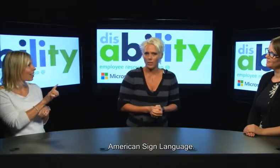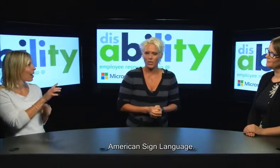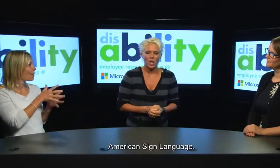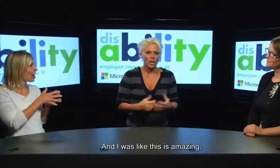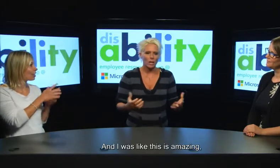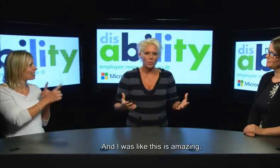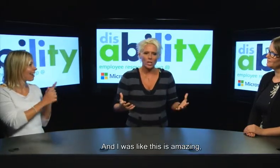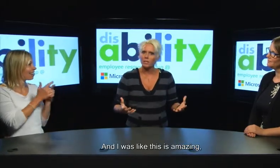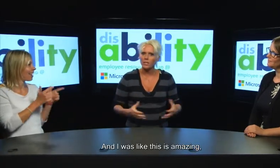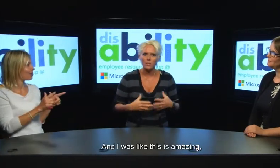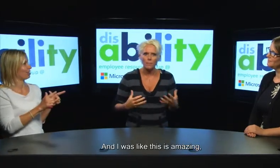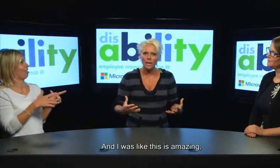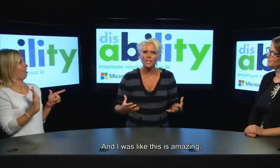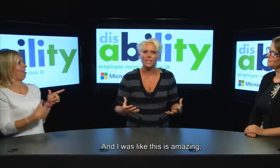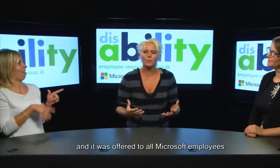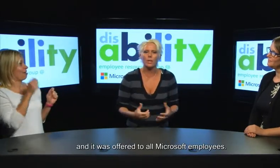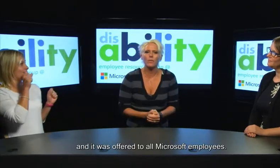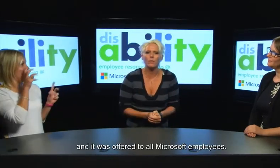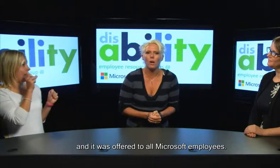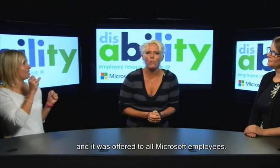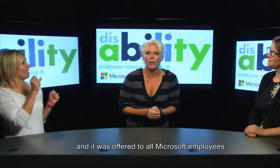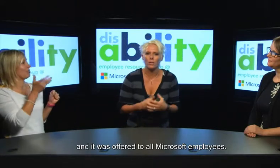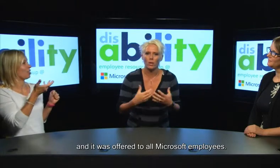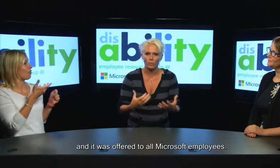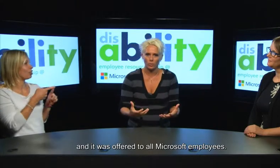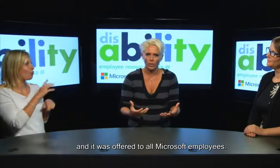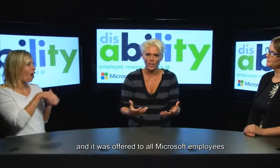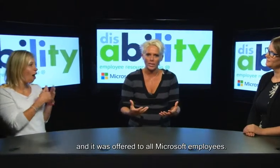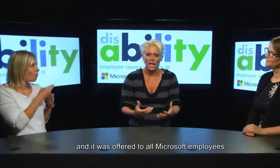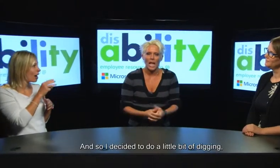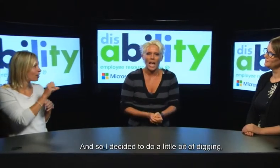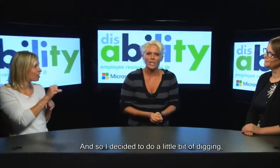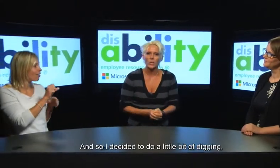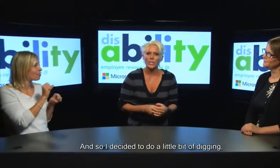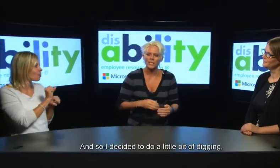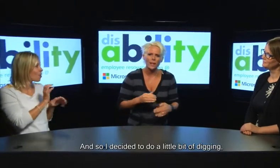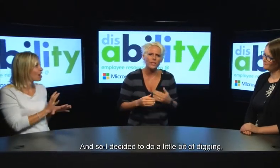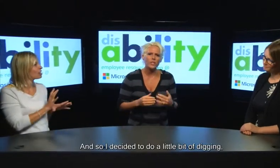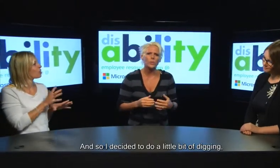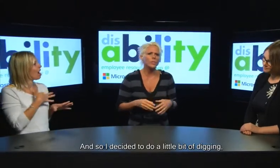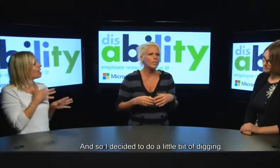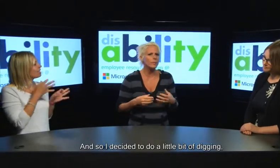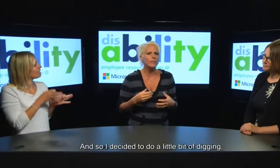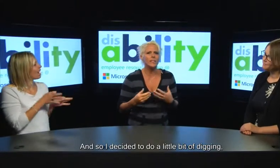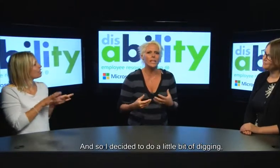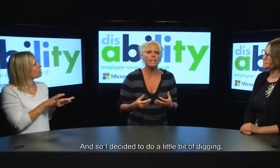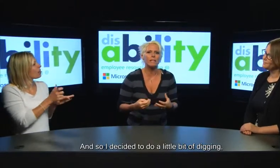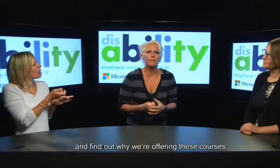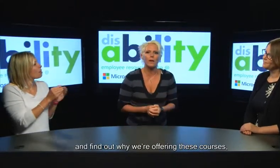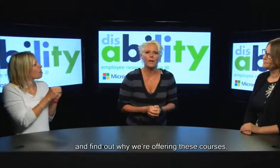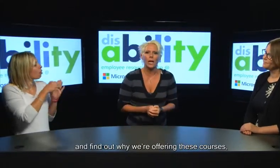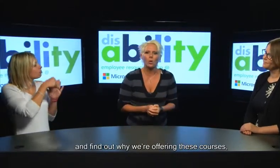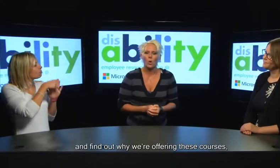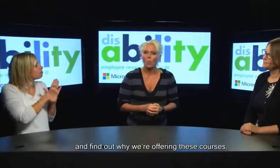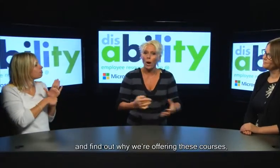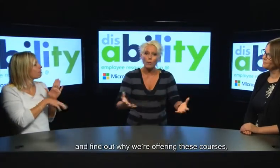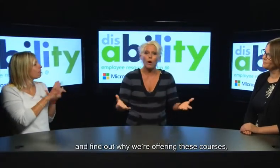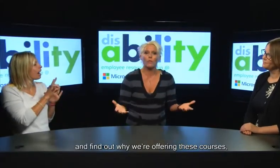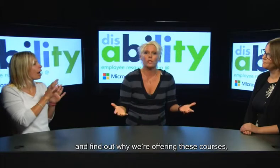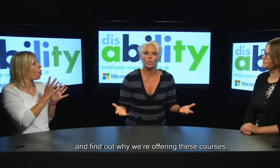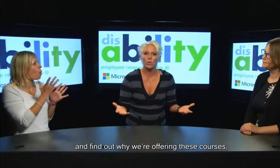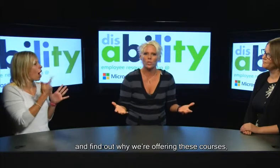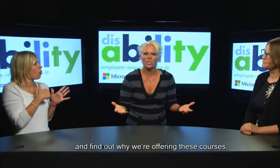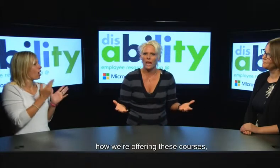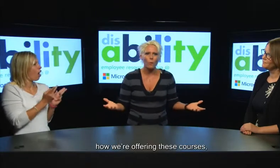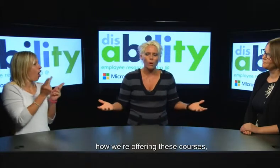Sign Language and I was like this is amazing and was offered to all Microsoft employees and so I decided to do a little bit of digging and find out why